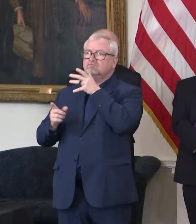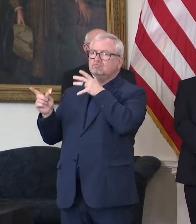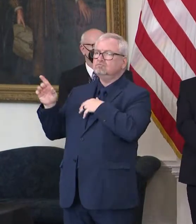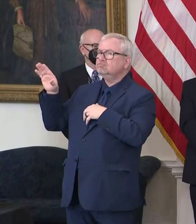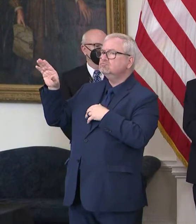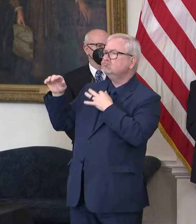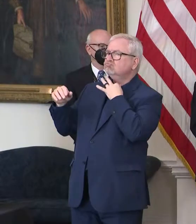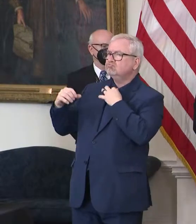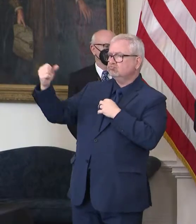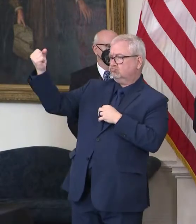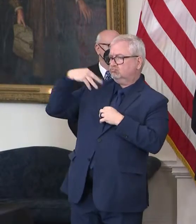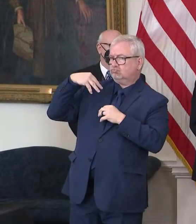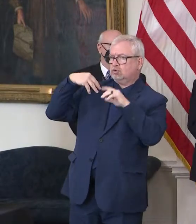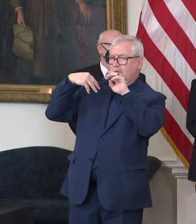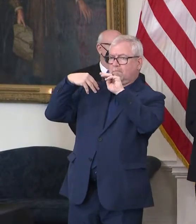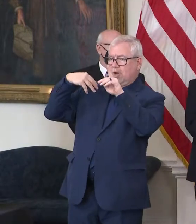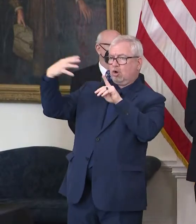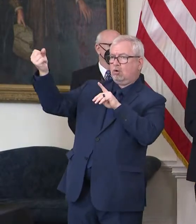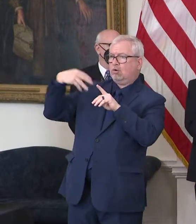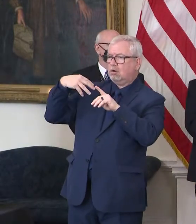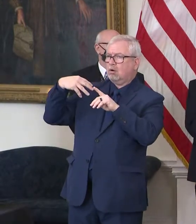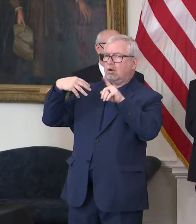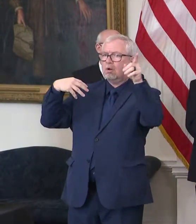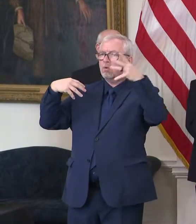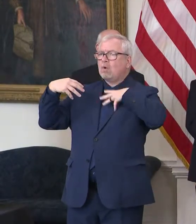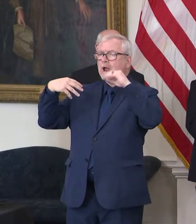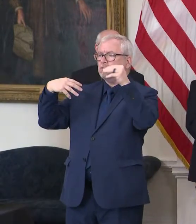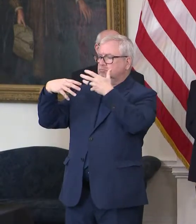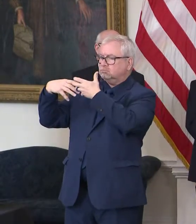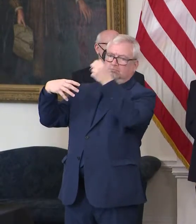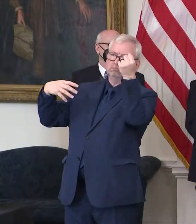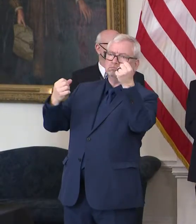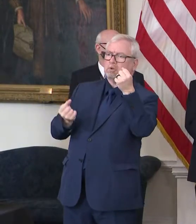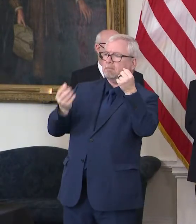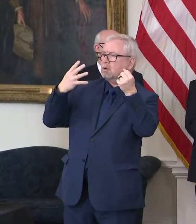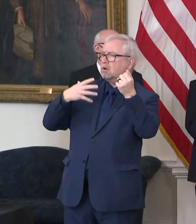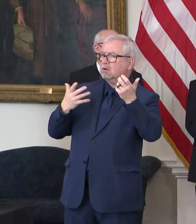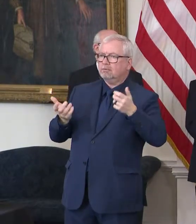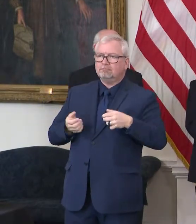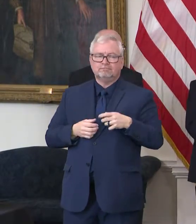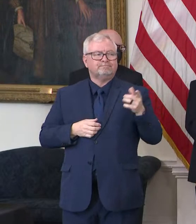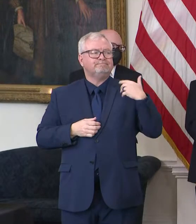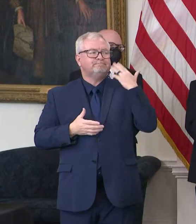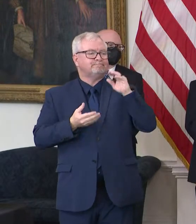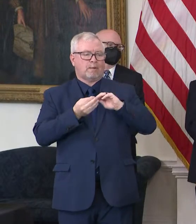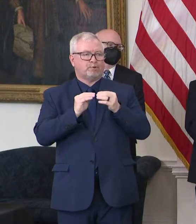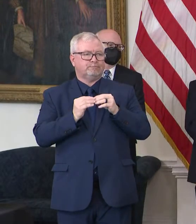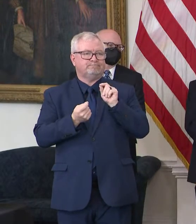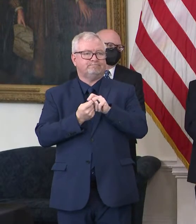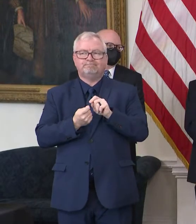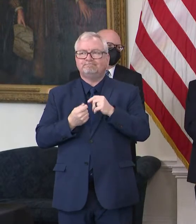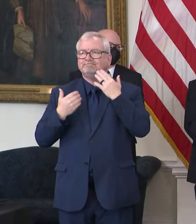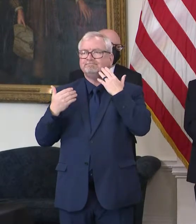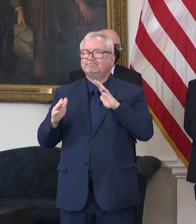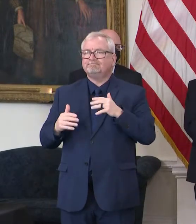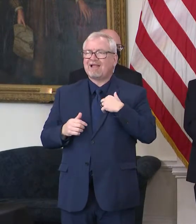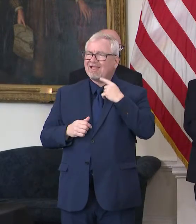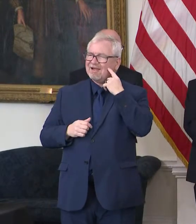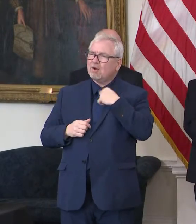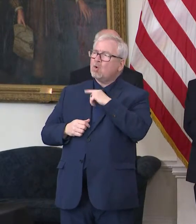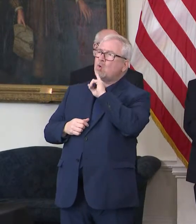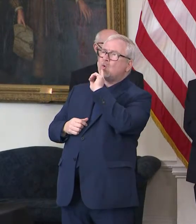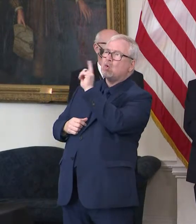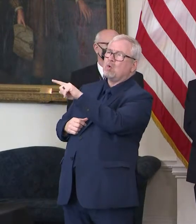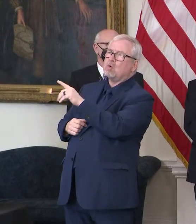now frozen for the White House plan? I don't have an exact number. Uh, I think we, we had a total orders of, you know, 4.8 million or something